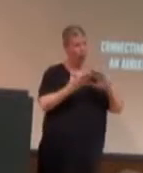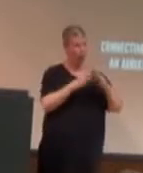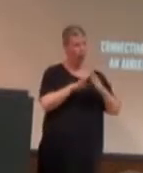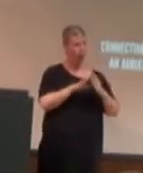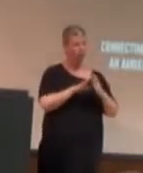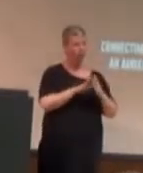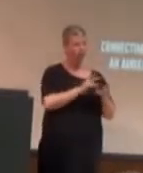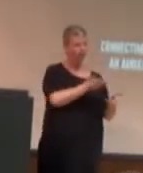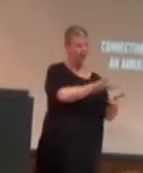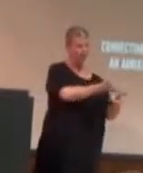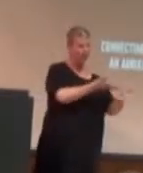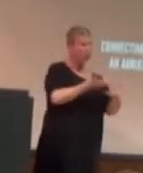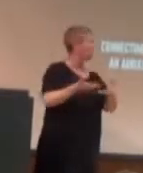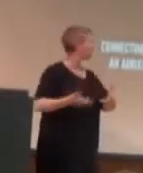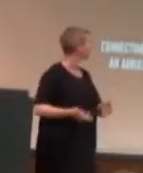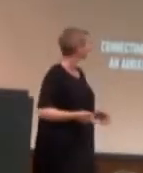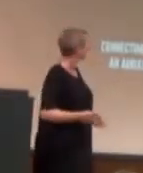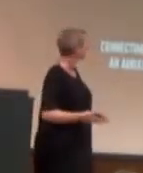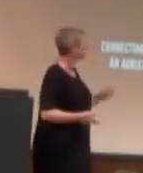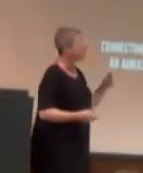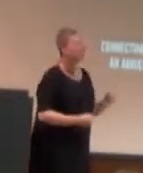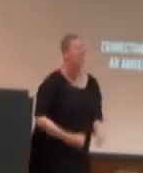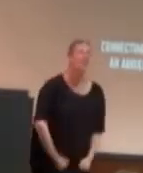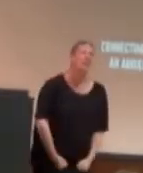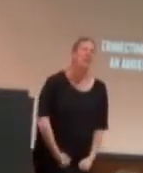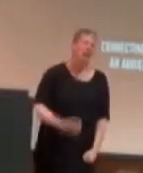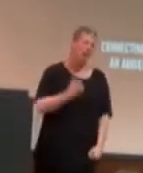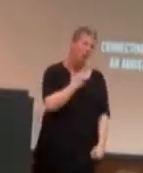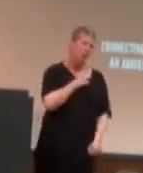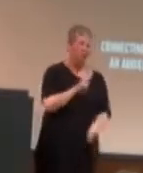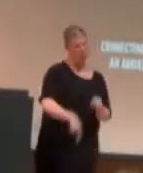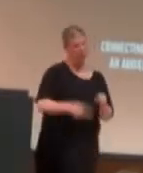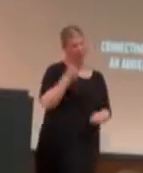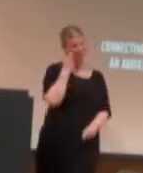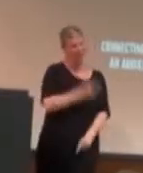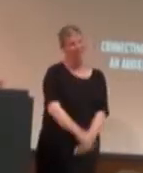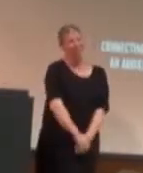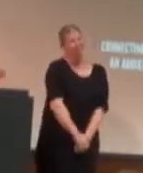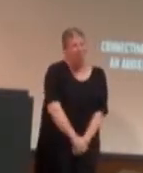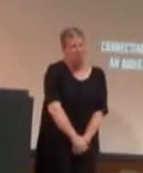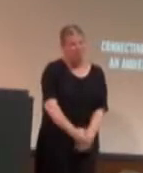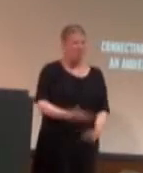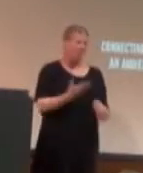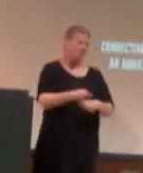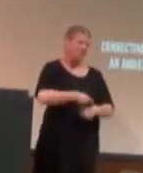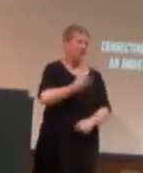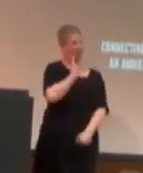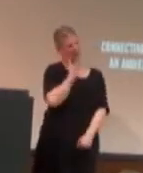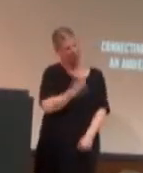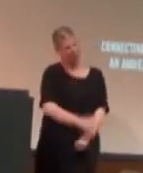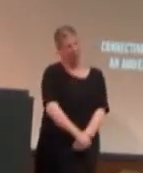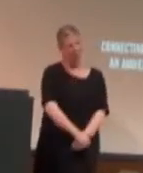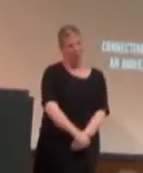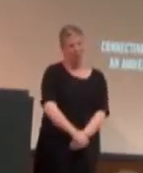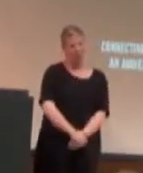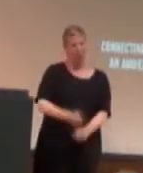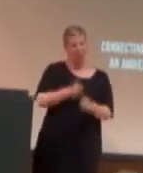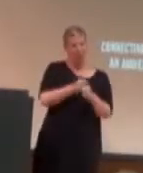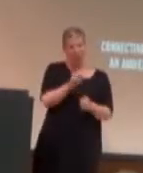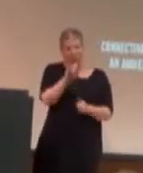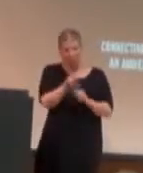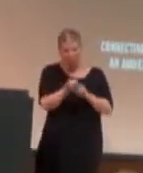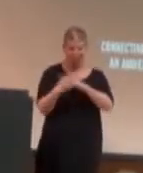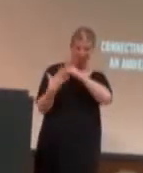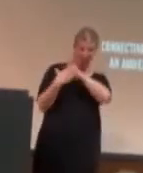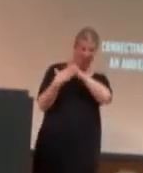Interacting with... I'm sorry. Next time. Okay. So, follow Amy's tips. Plan ahead.